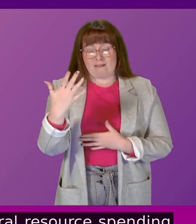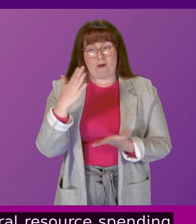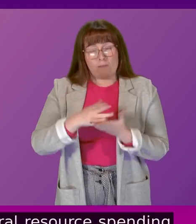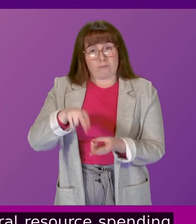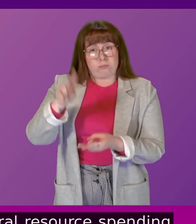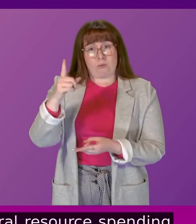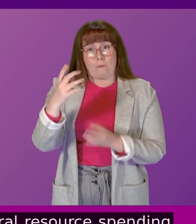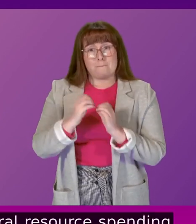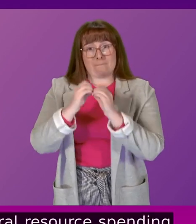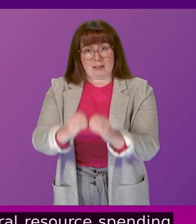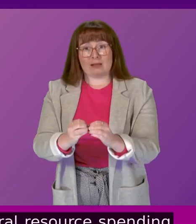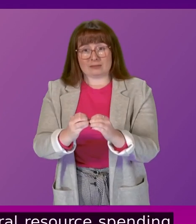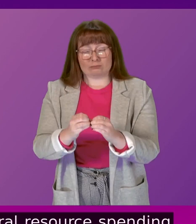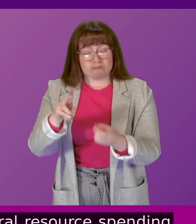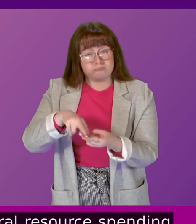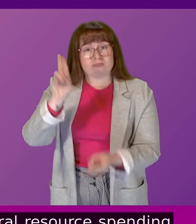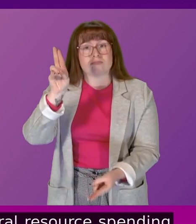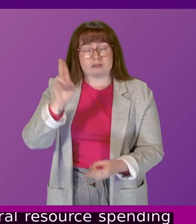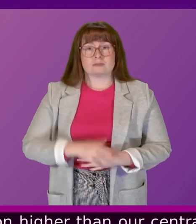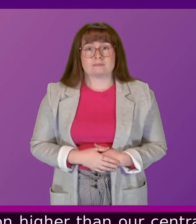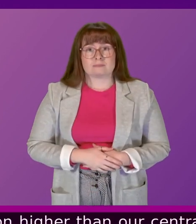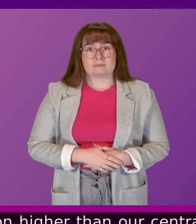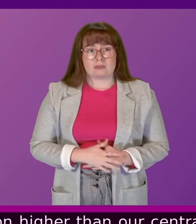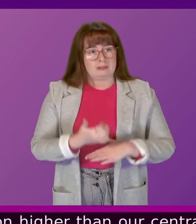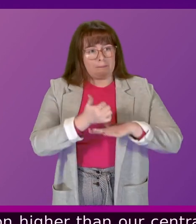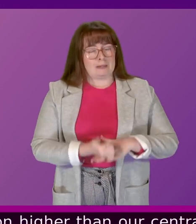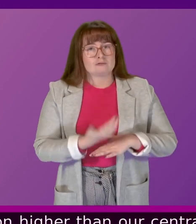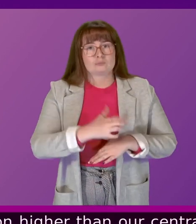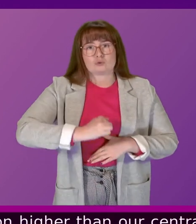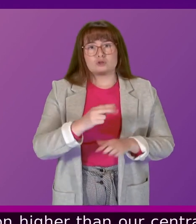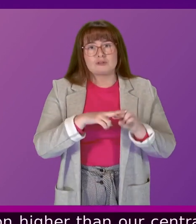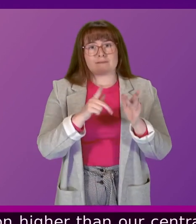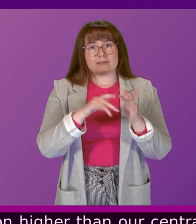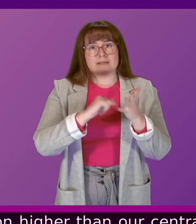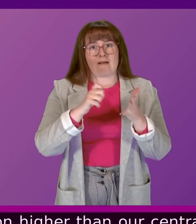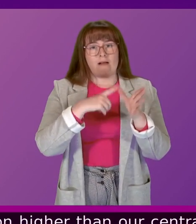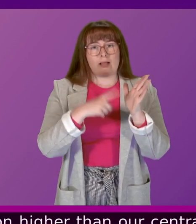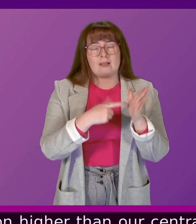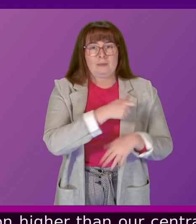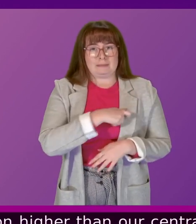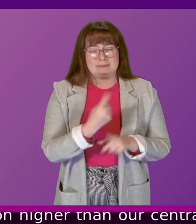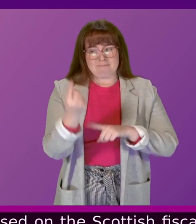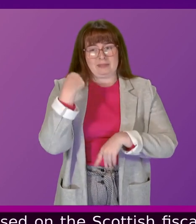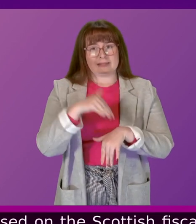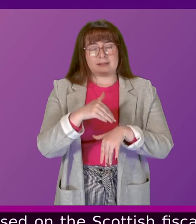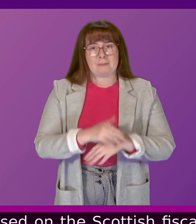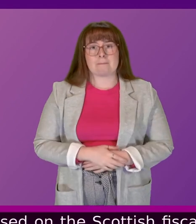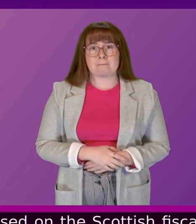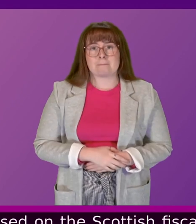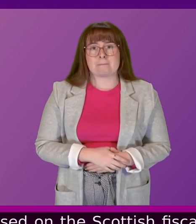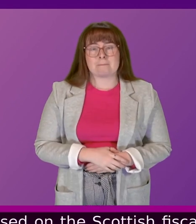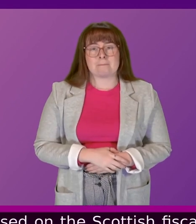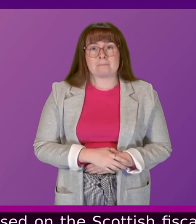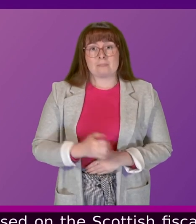than our central funding scenario, which was based on the Scottish Fiscal Commission's forecast at that time. Our funding for capital